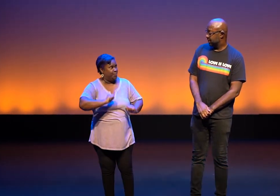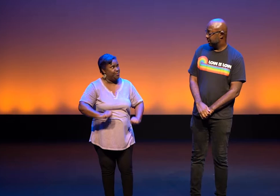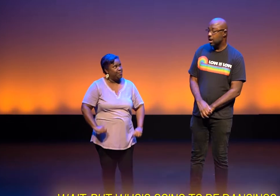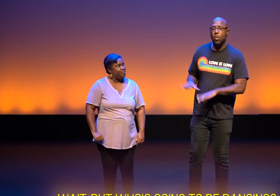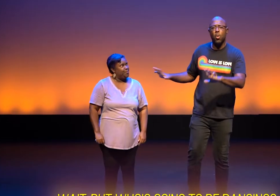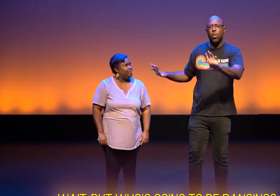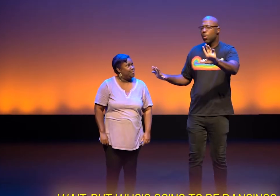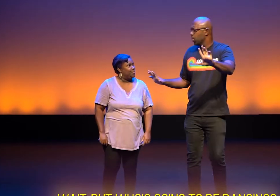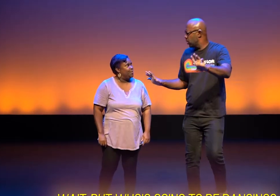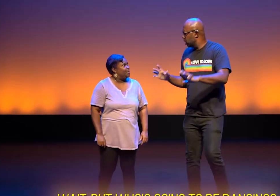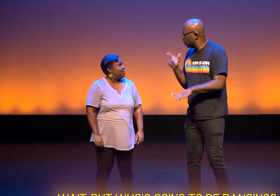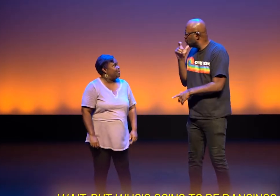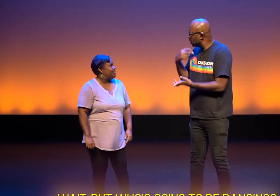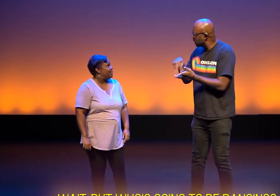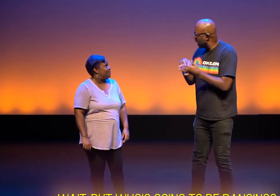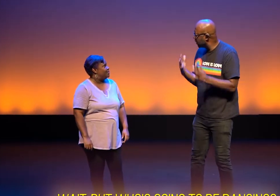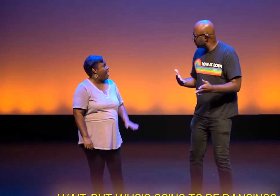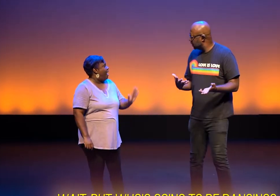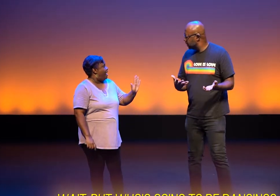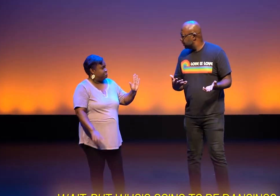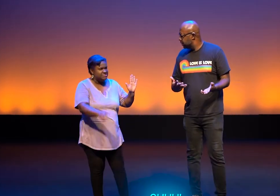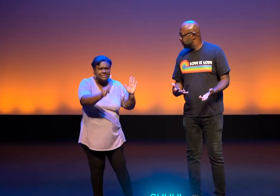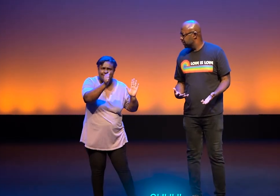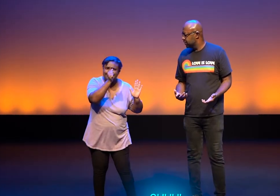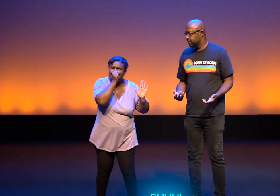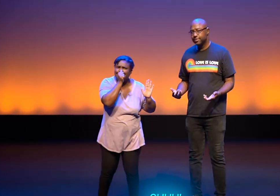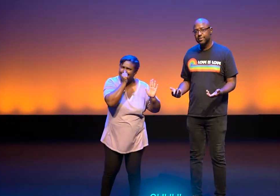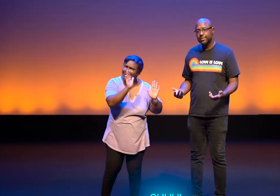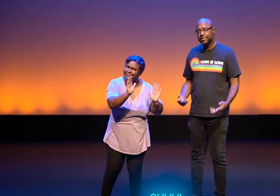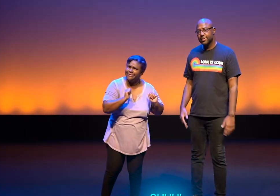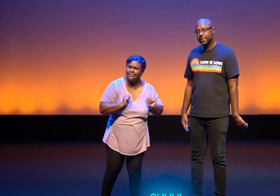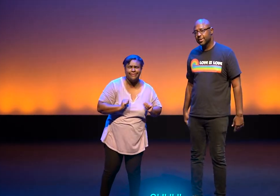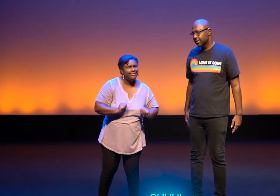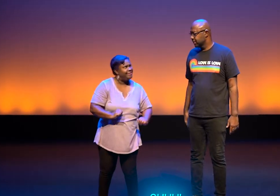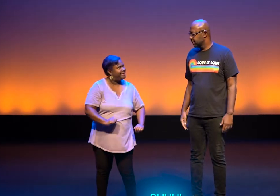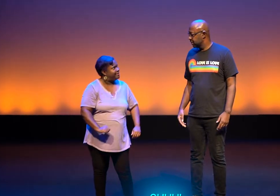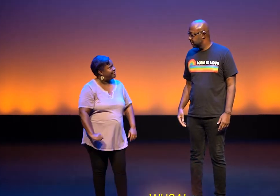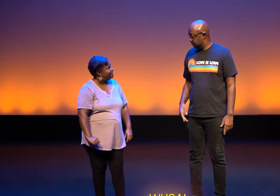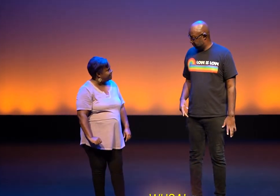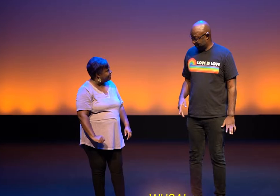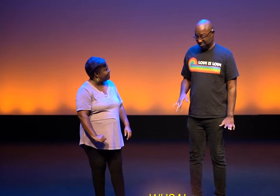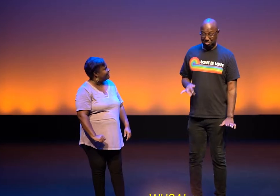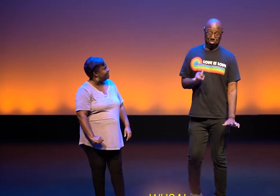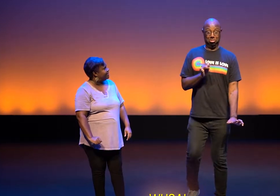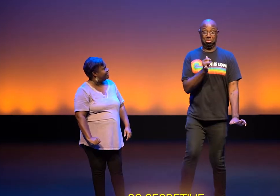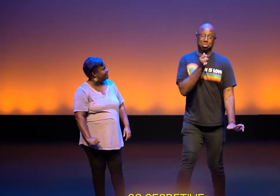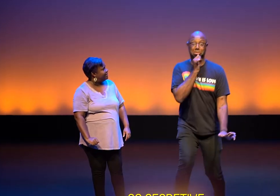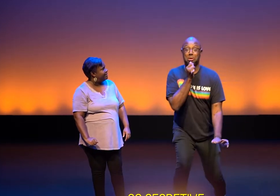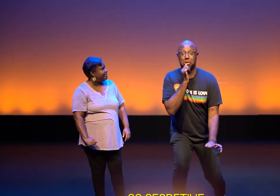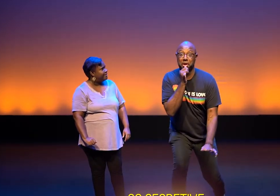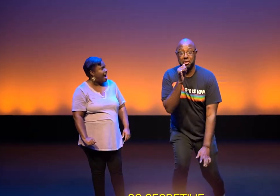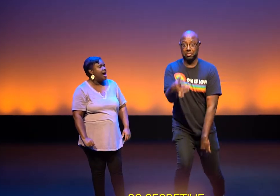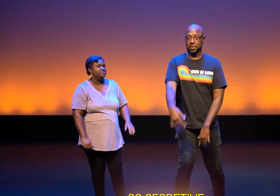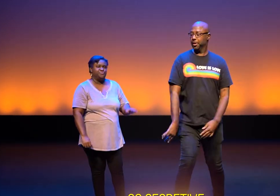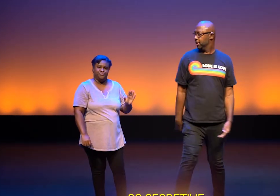Wait, but who's going to be dancing? Shh. Whoa, so secretive.